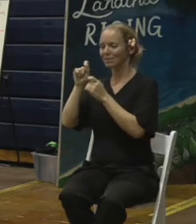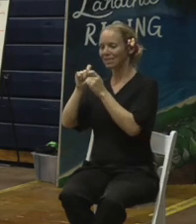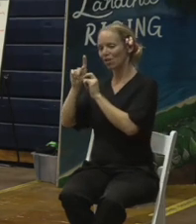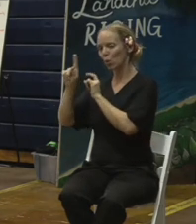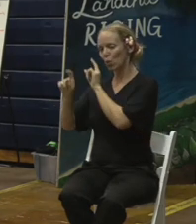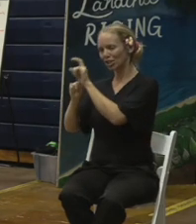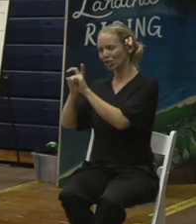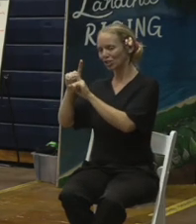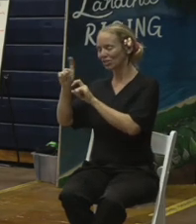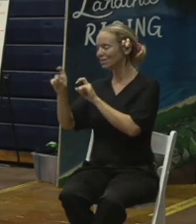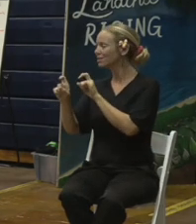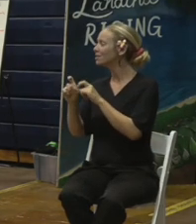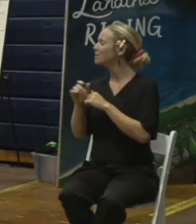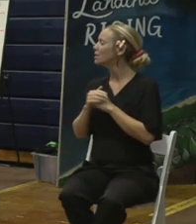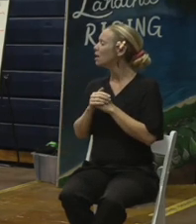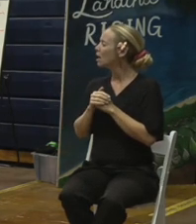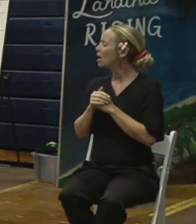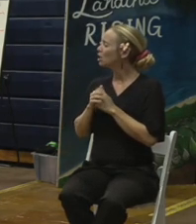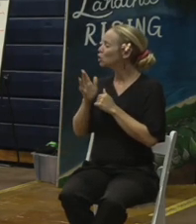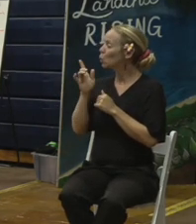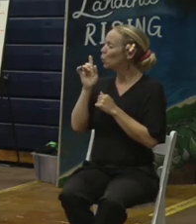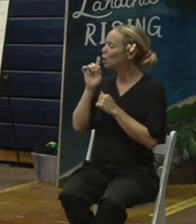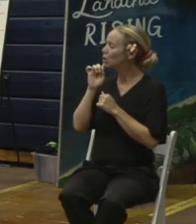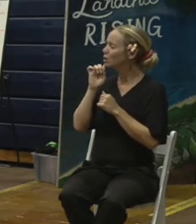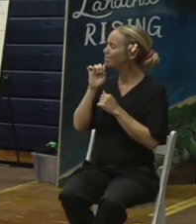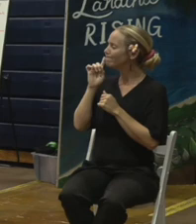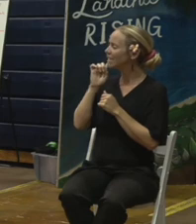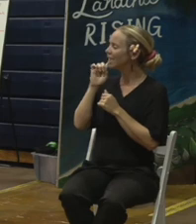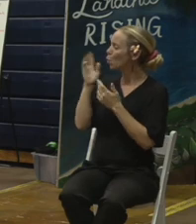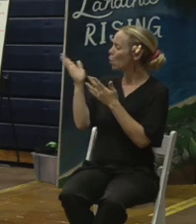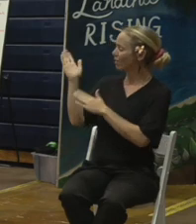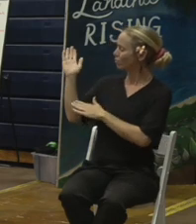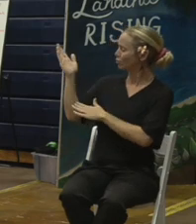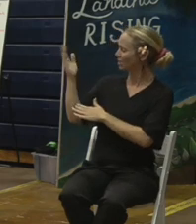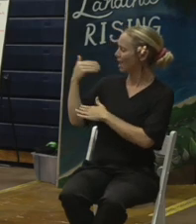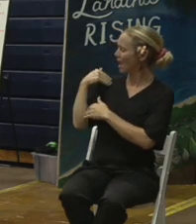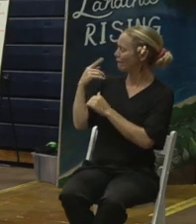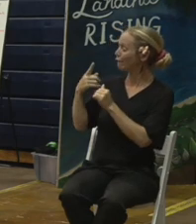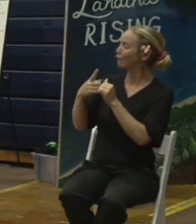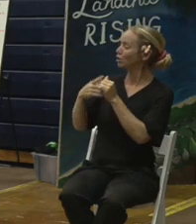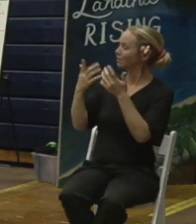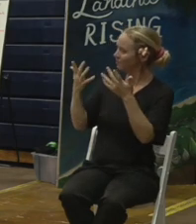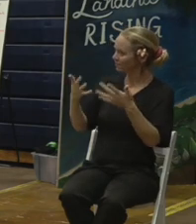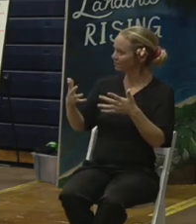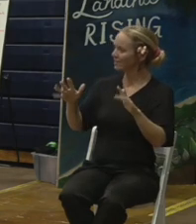what our folks have to say first. that might help you. They may already answer your question.